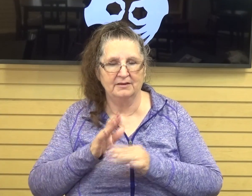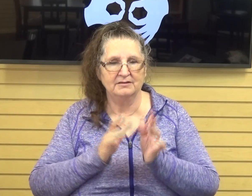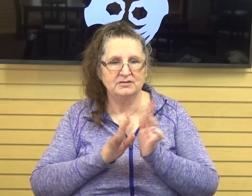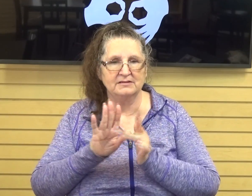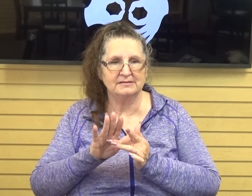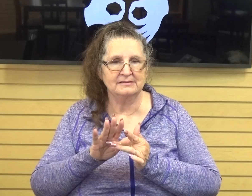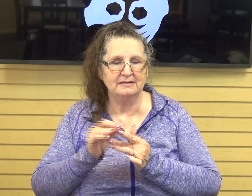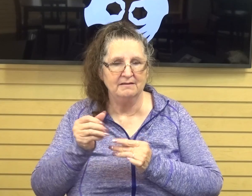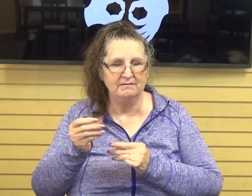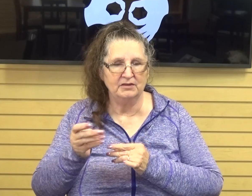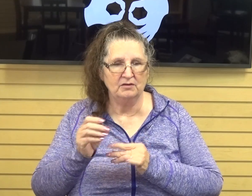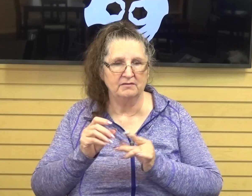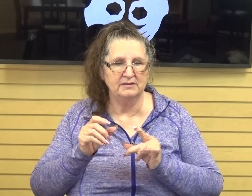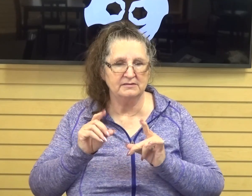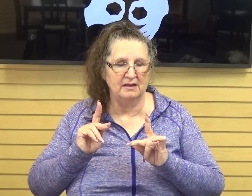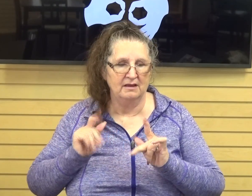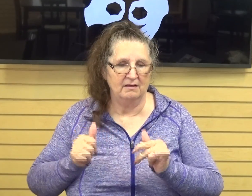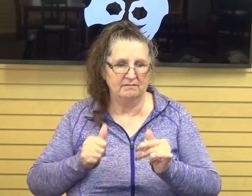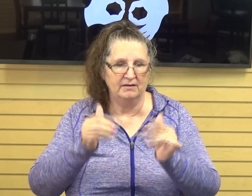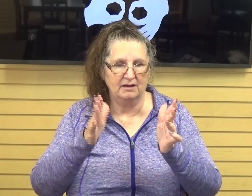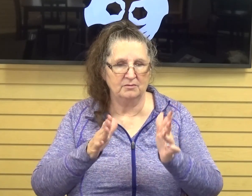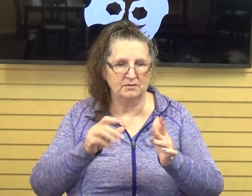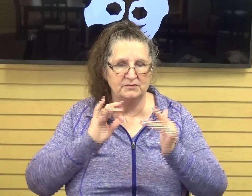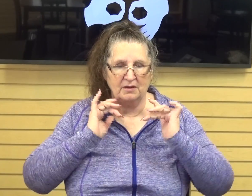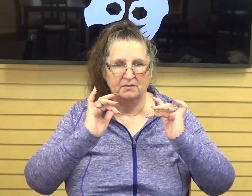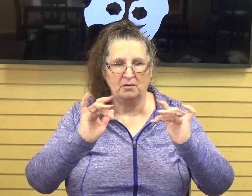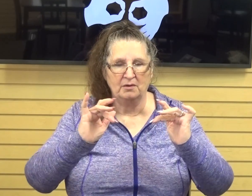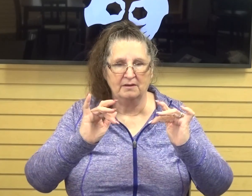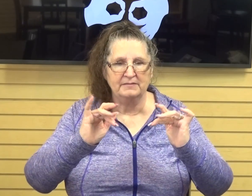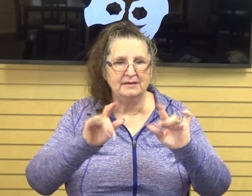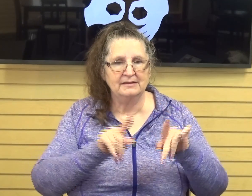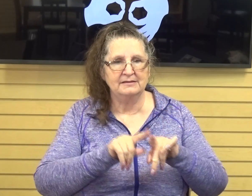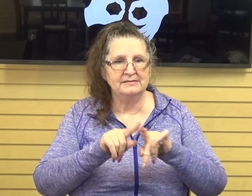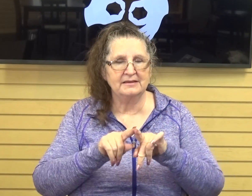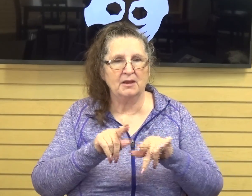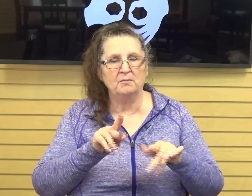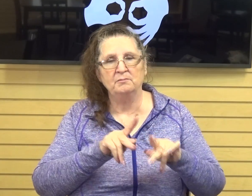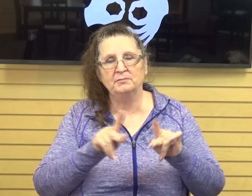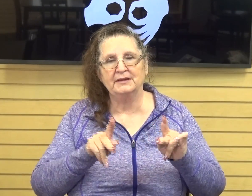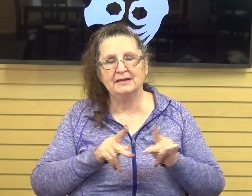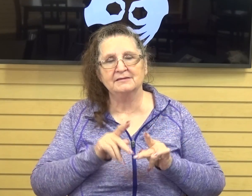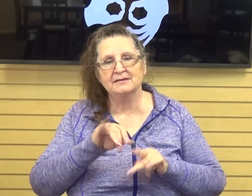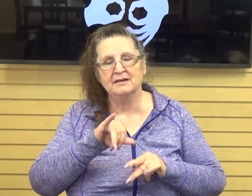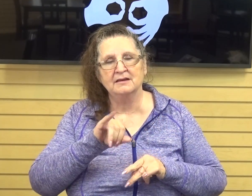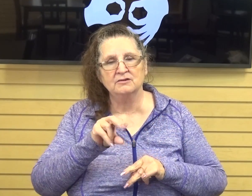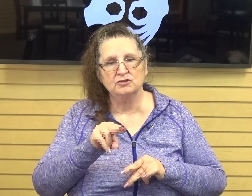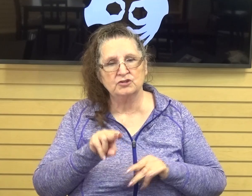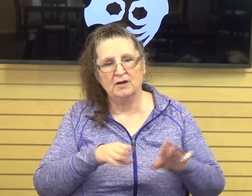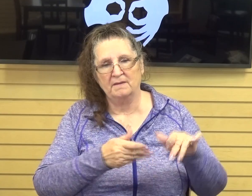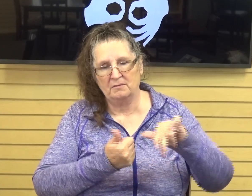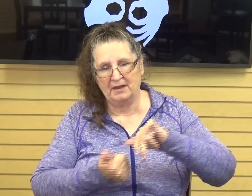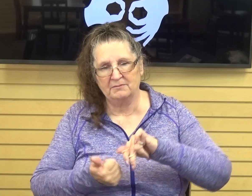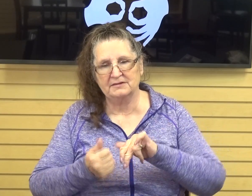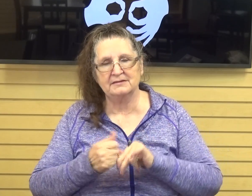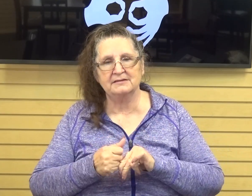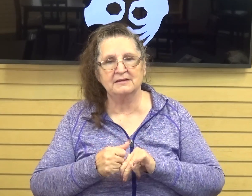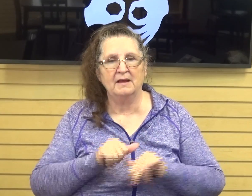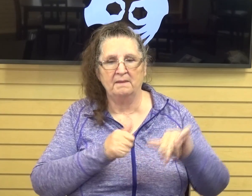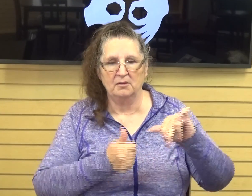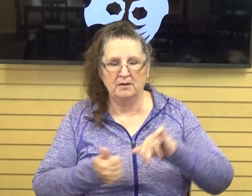followers are out in the wilderness, the same area that John the Baptist is, and they're baptizing and making disciples and a little bit